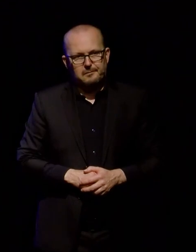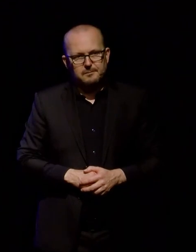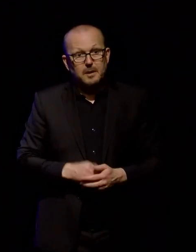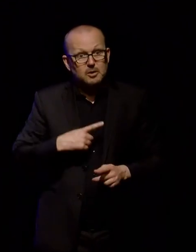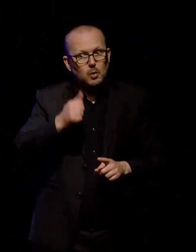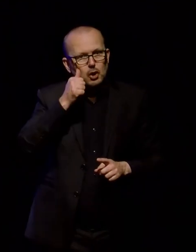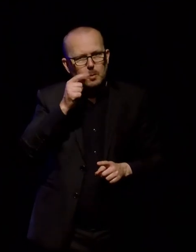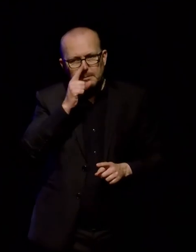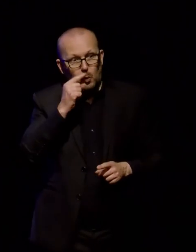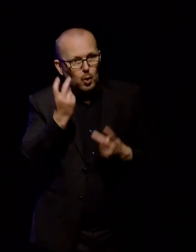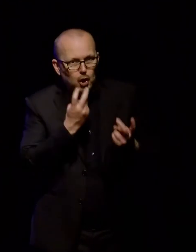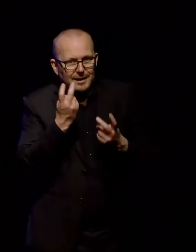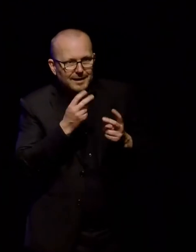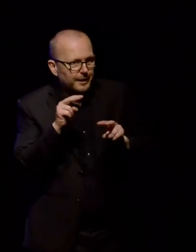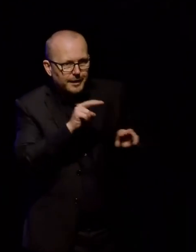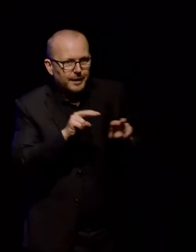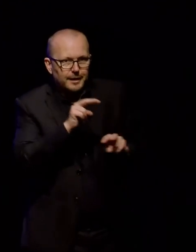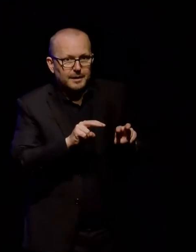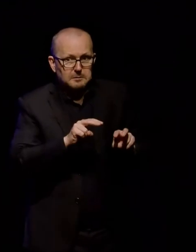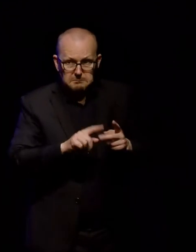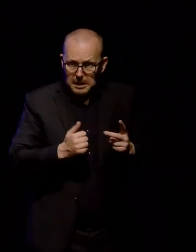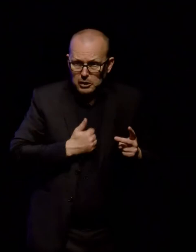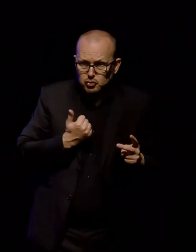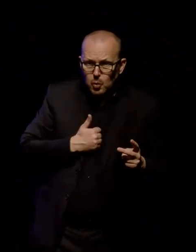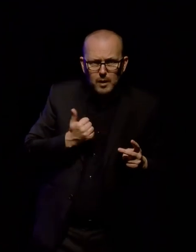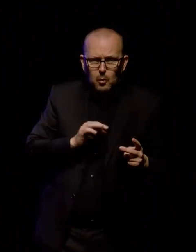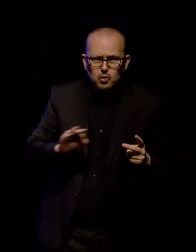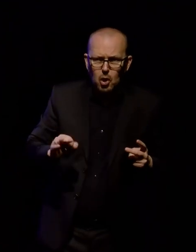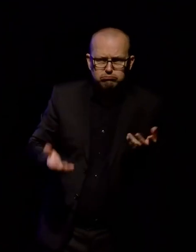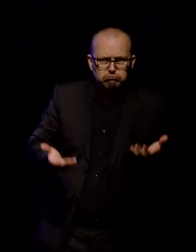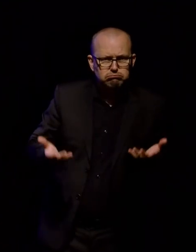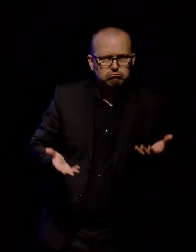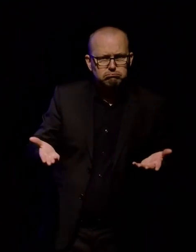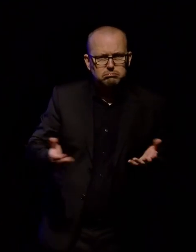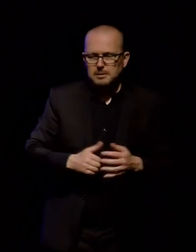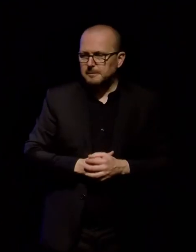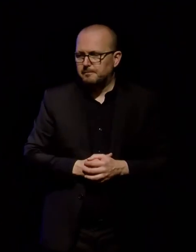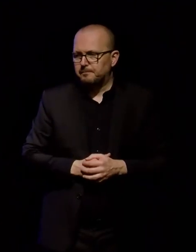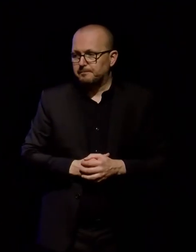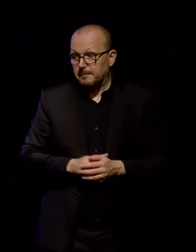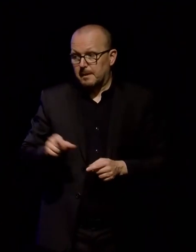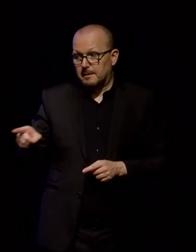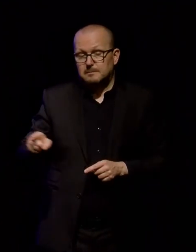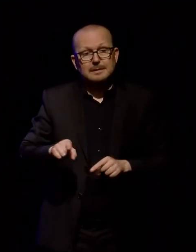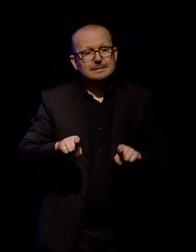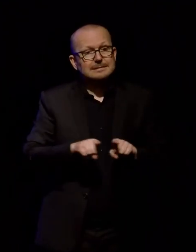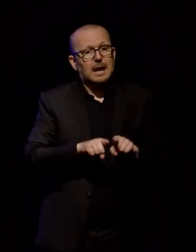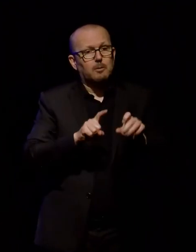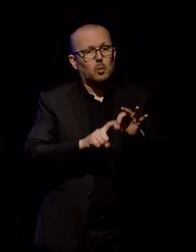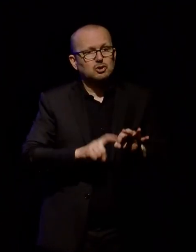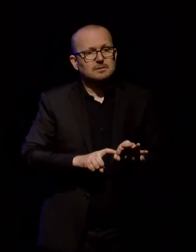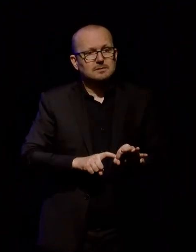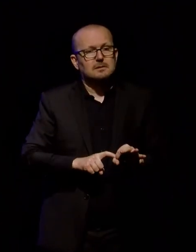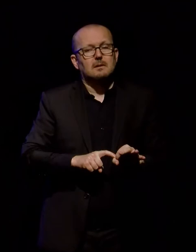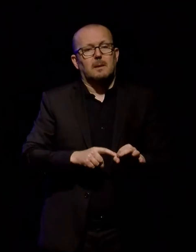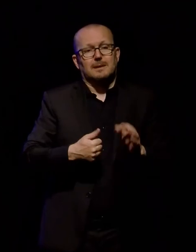if they enjoyed the experience of looking on our website. These were the same questions that Te Papa was using on